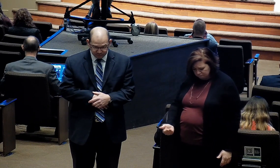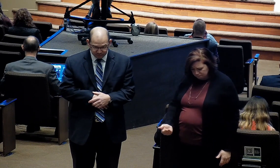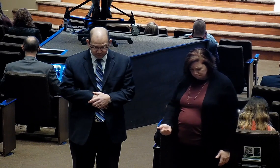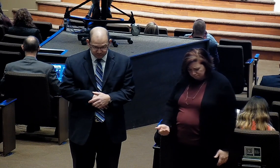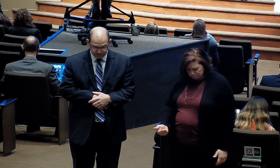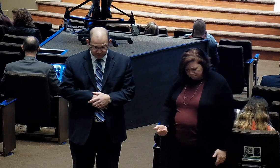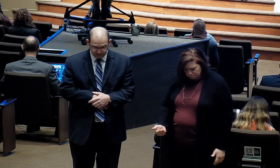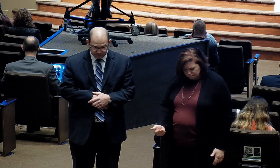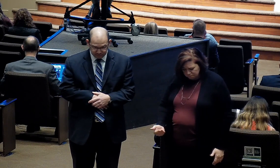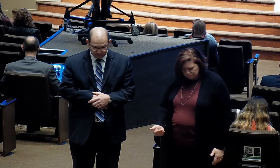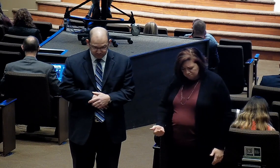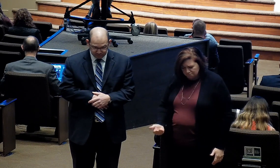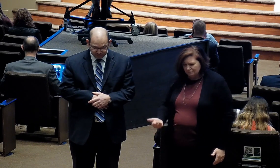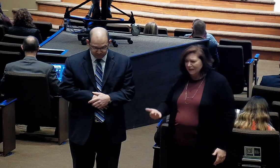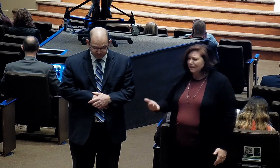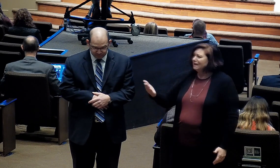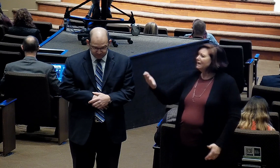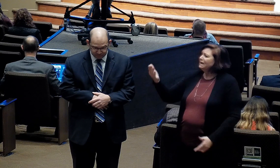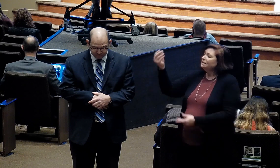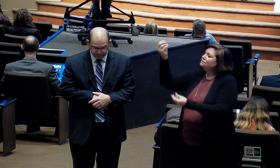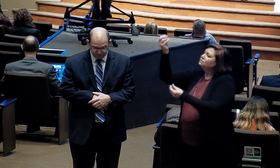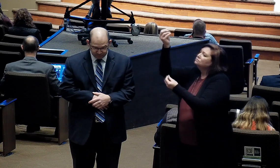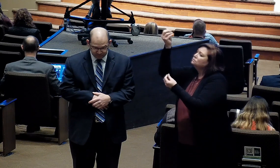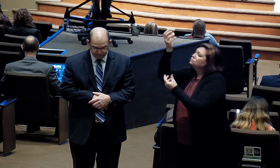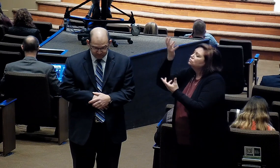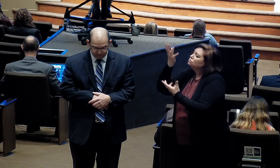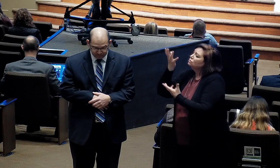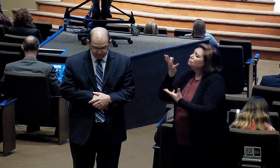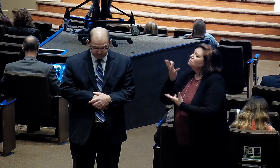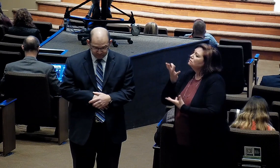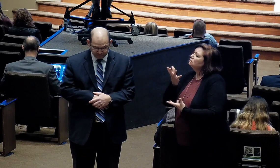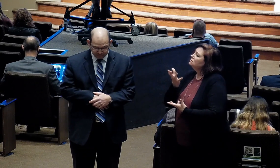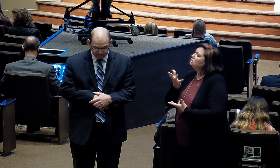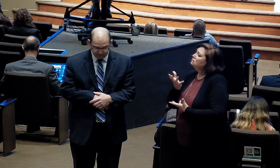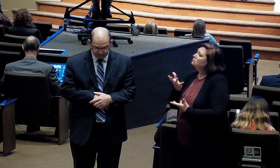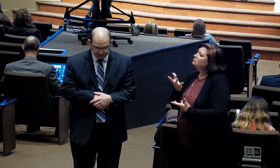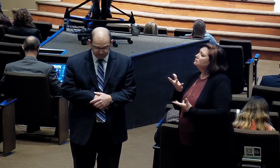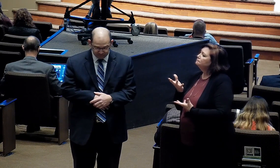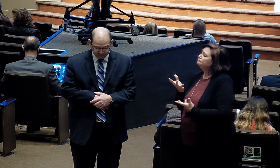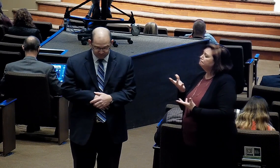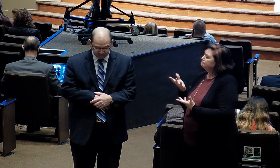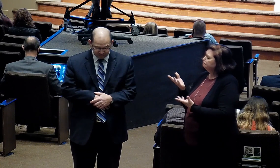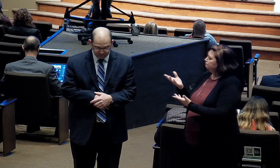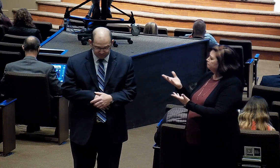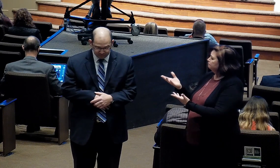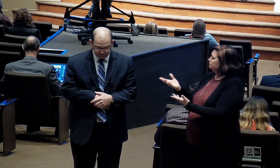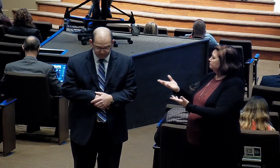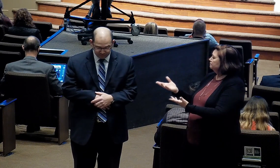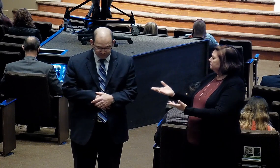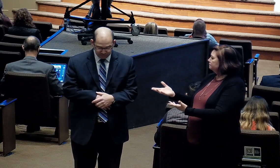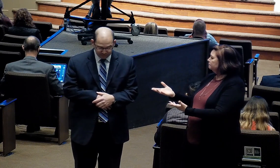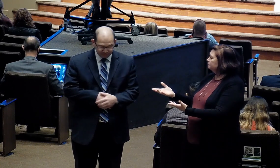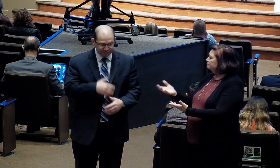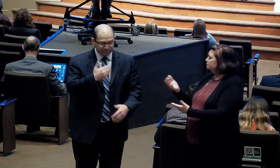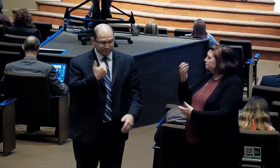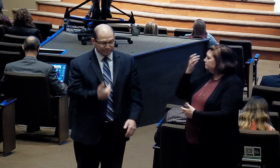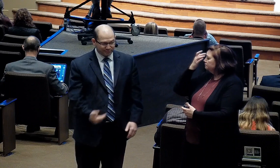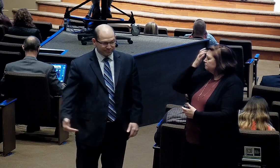turns to me and he says, I know